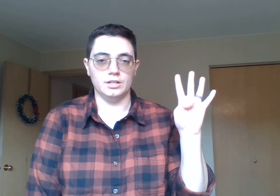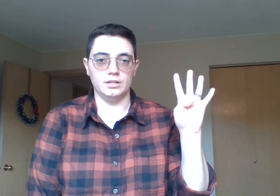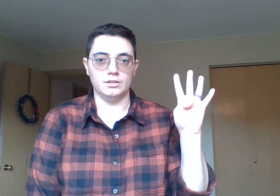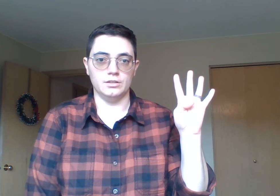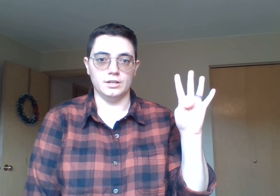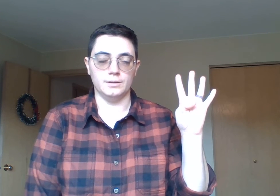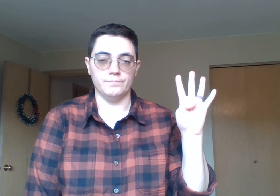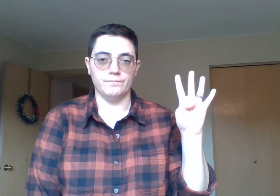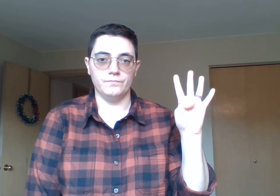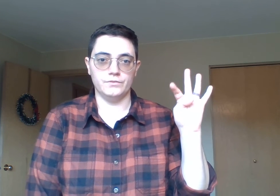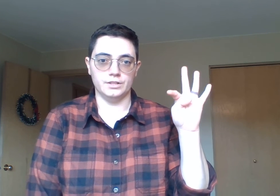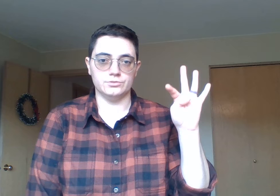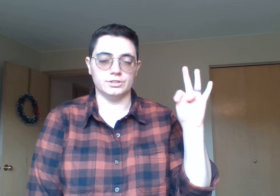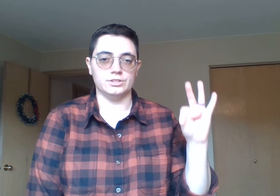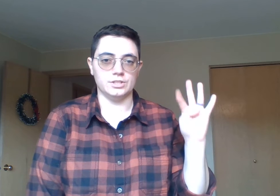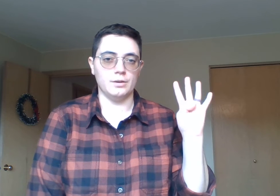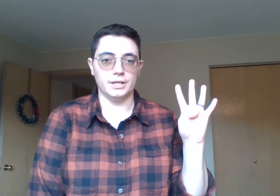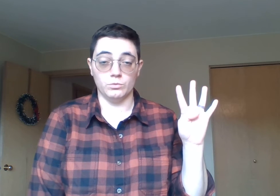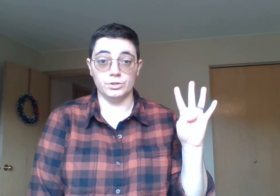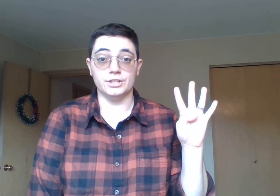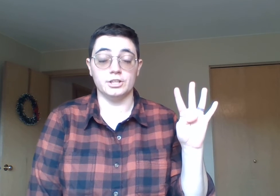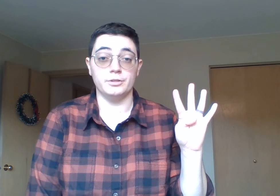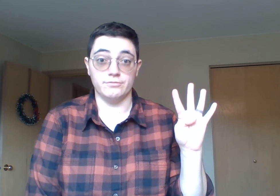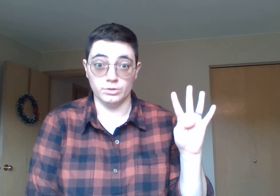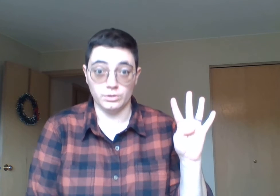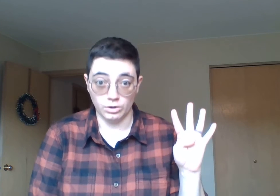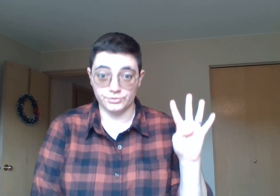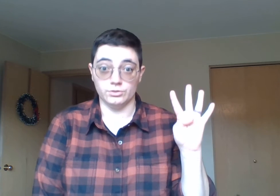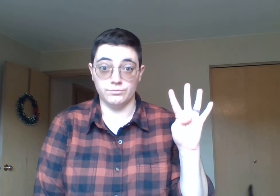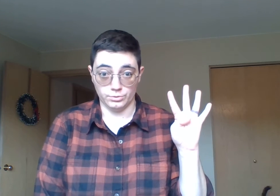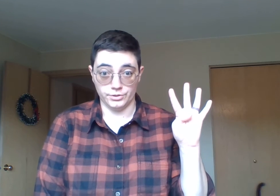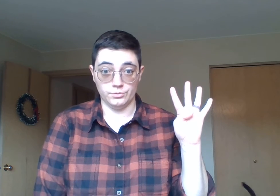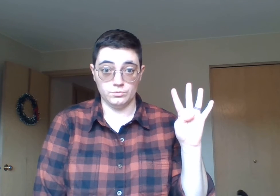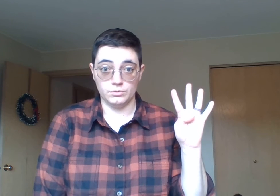in the instructions, and I'll make a Word document for it also for you.